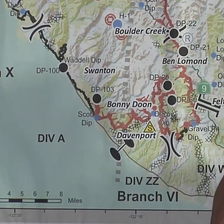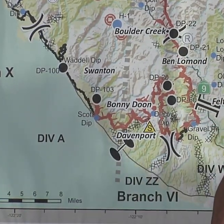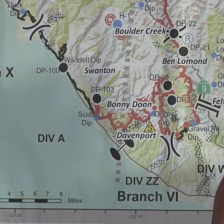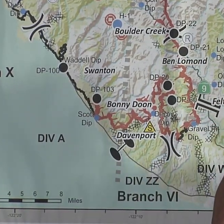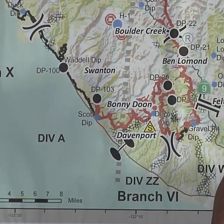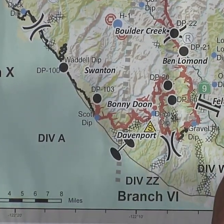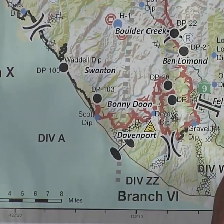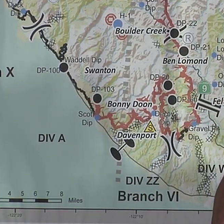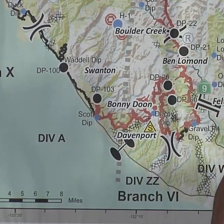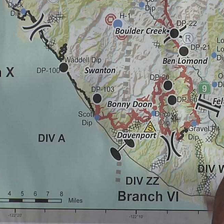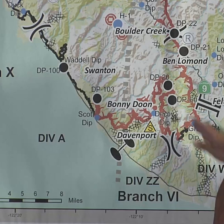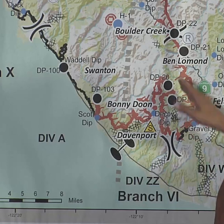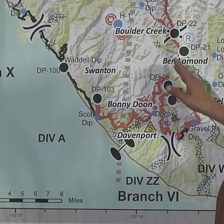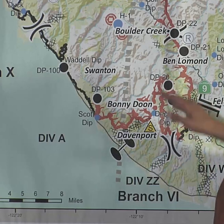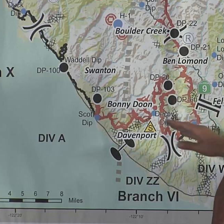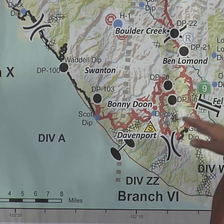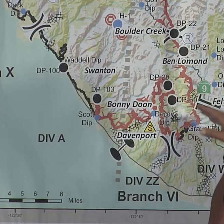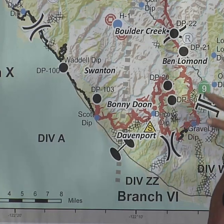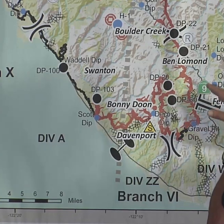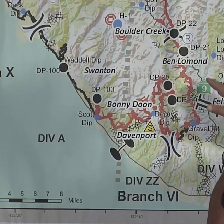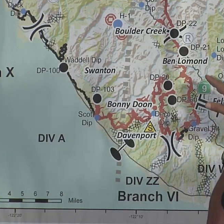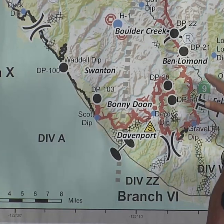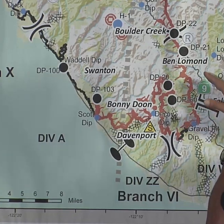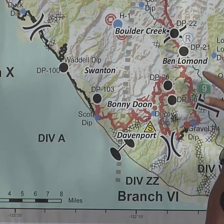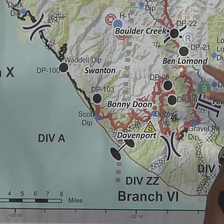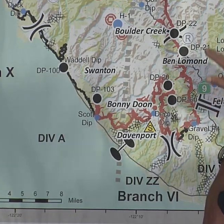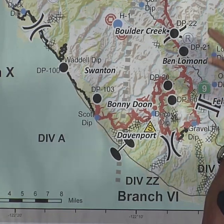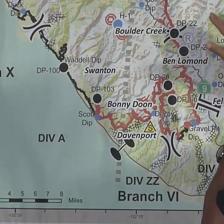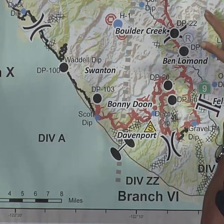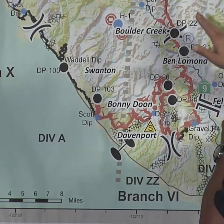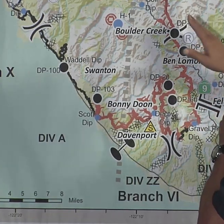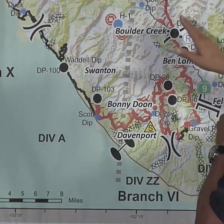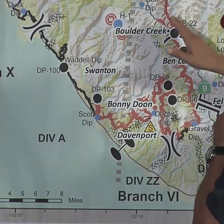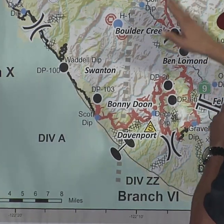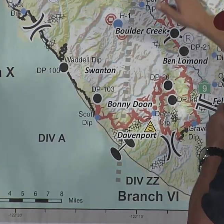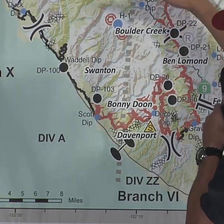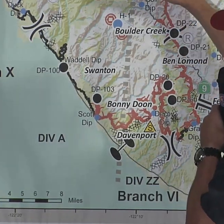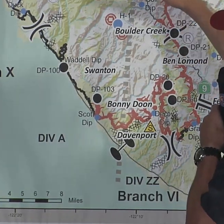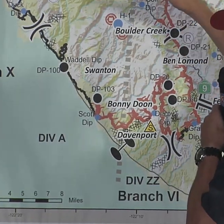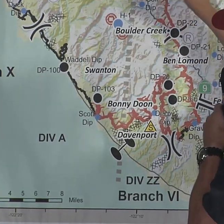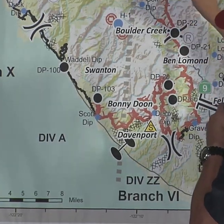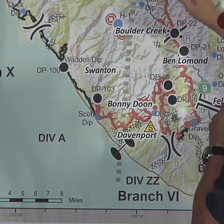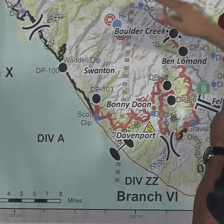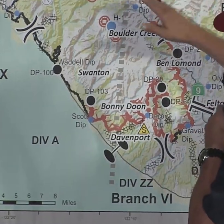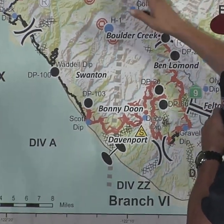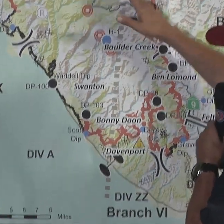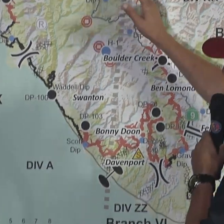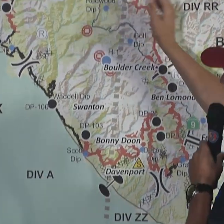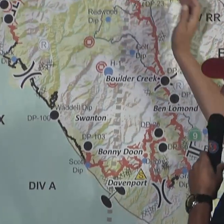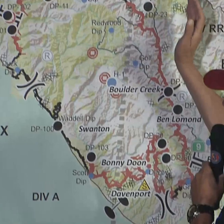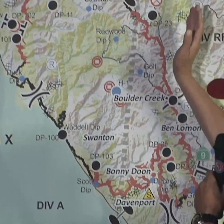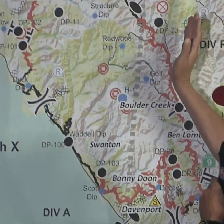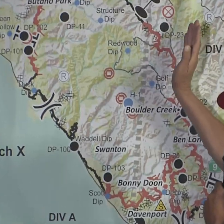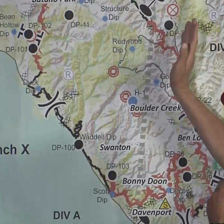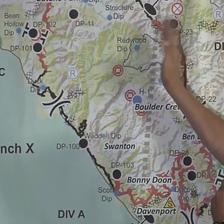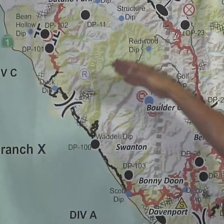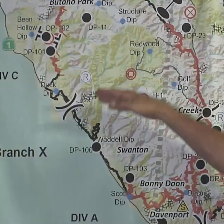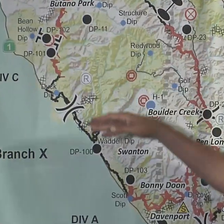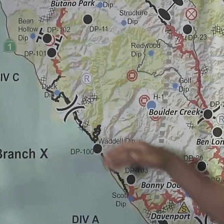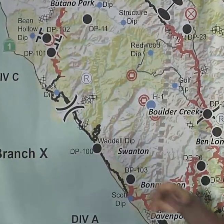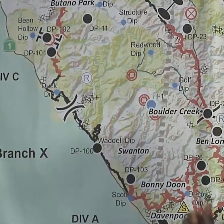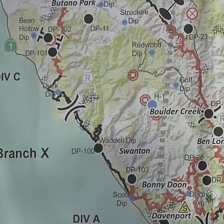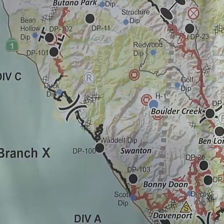again, we have a very robust shift to be able to tackle this challenge. The rest of it's looking really good as we're moving up Highway